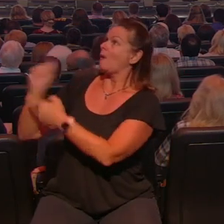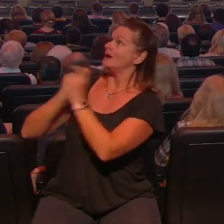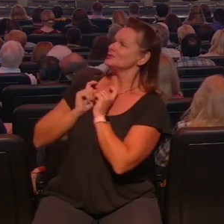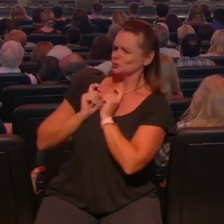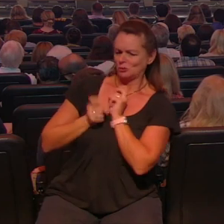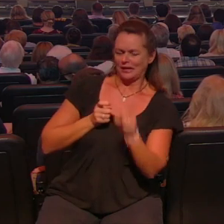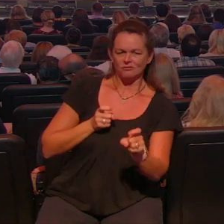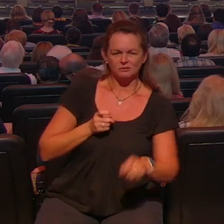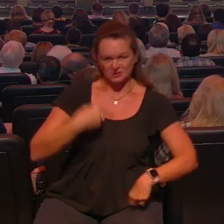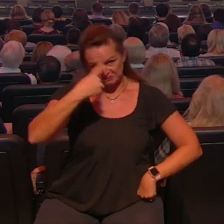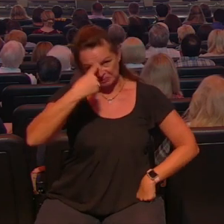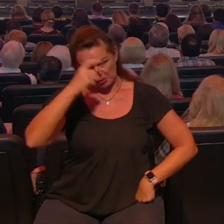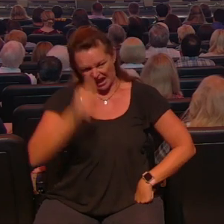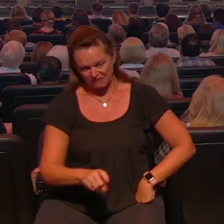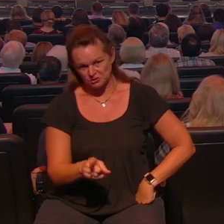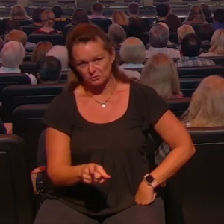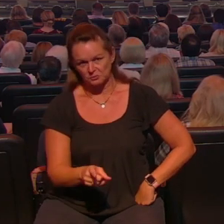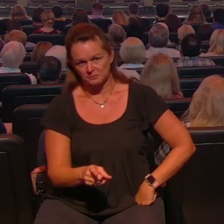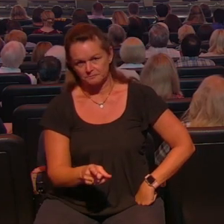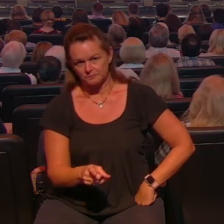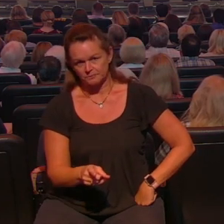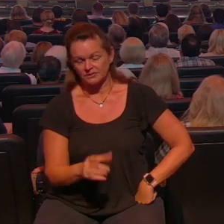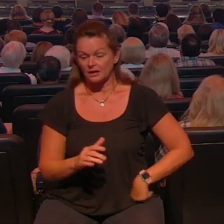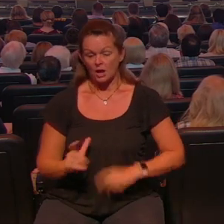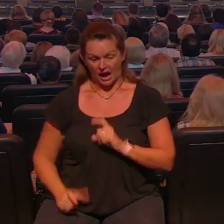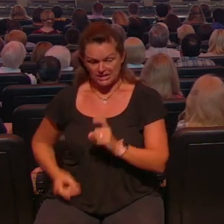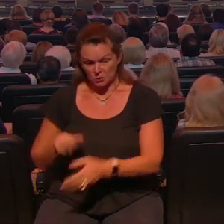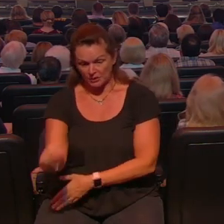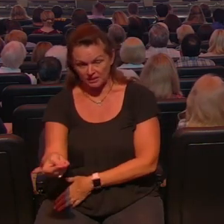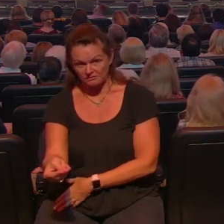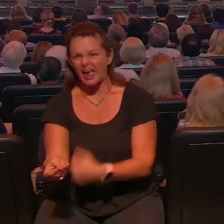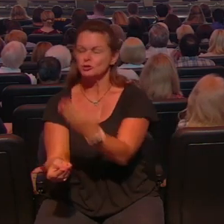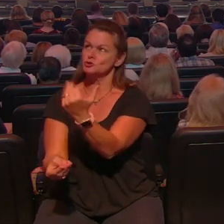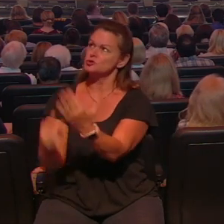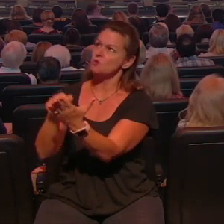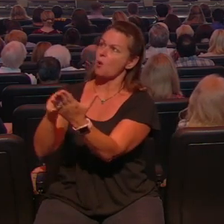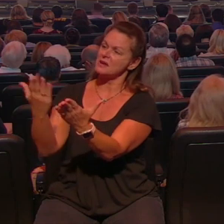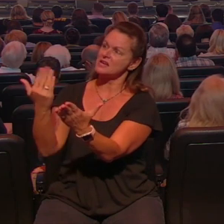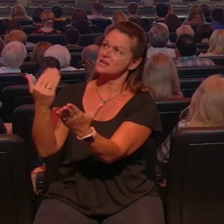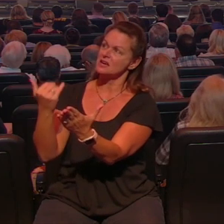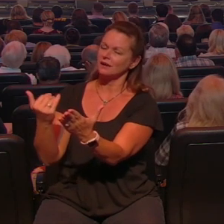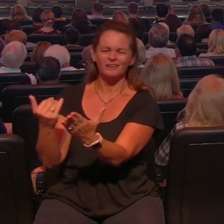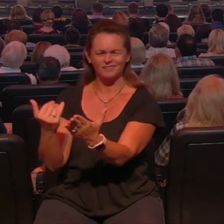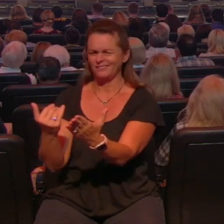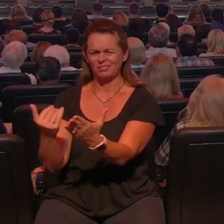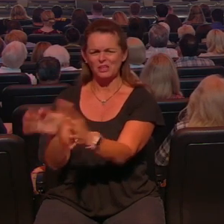not that we give to get and there's a big difference when you get it straight in your heart and God blesses us